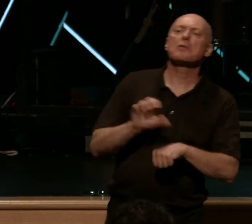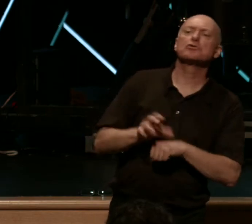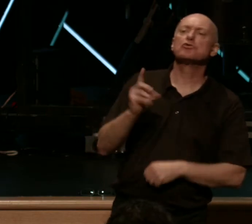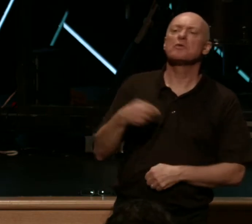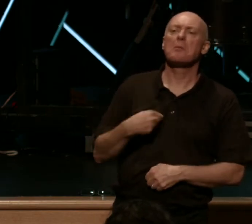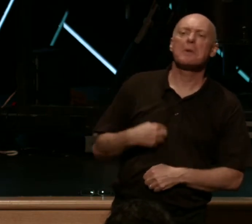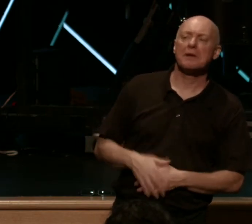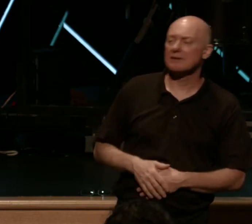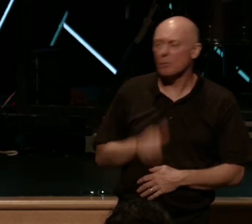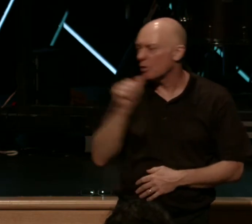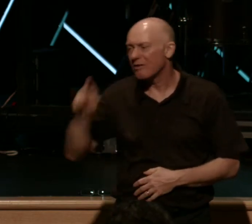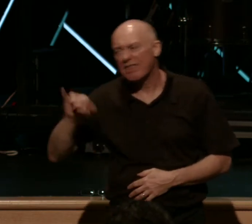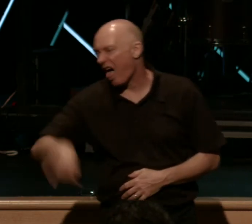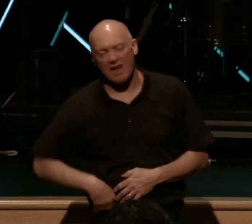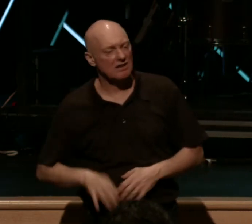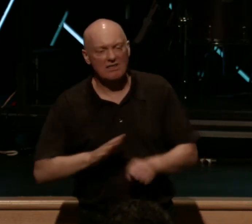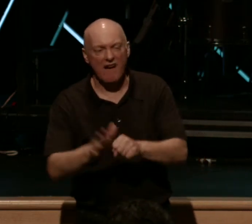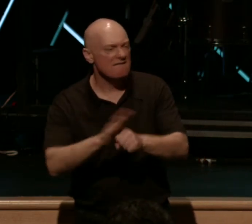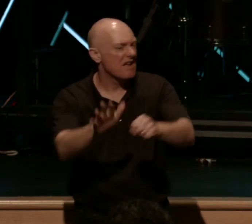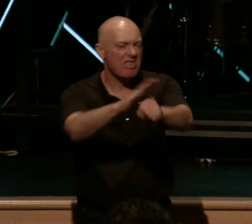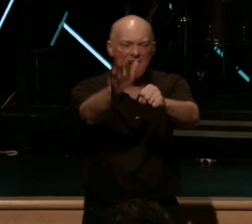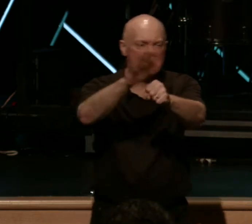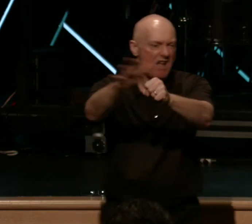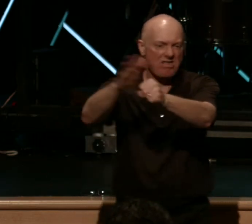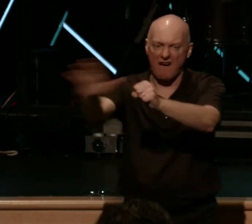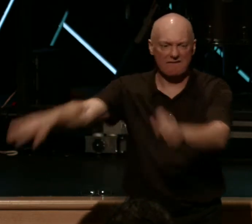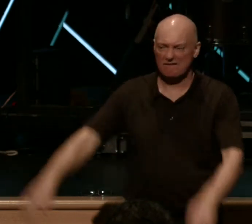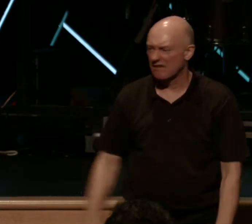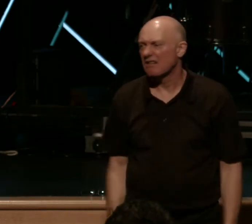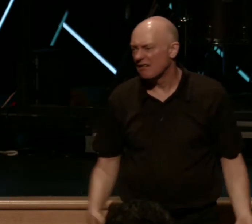any more of those in the church. We have enough, just to be honest. If I could speak, can I speak freely?